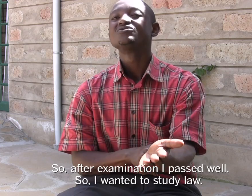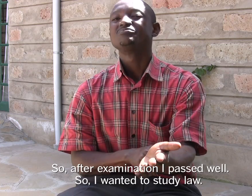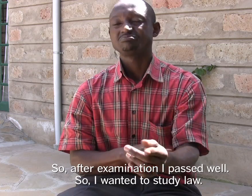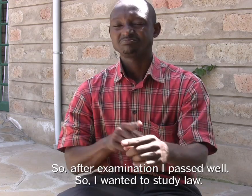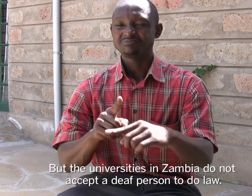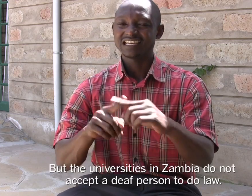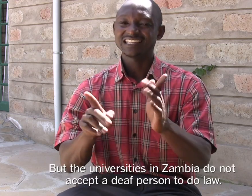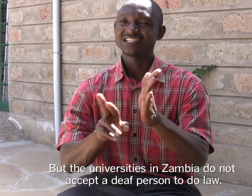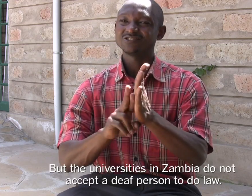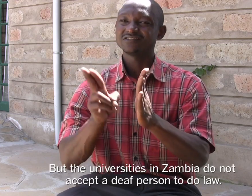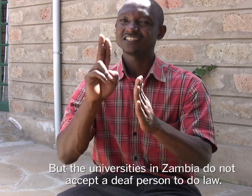but